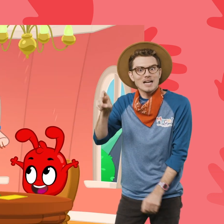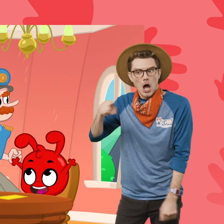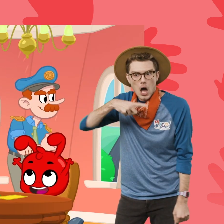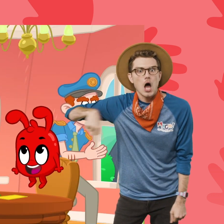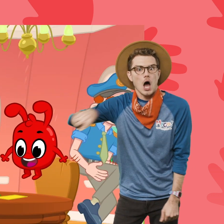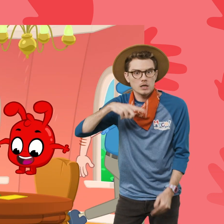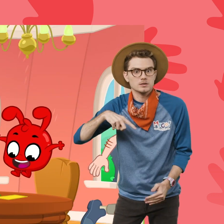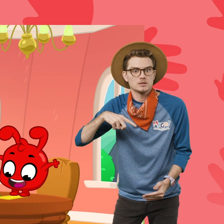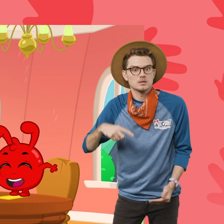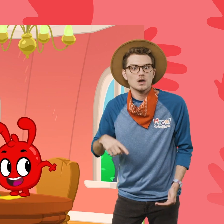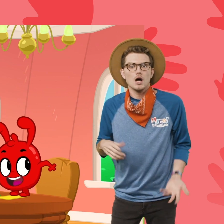But...